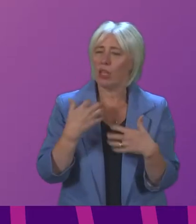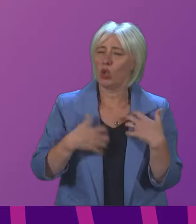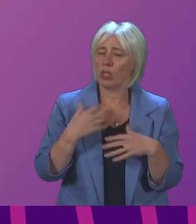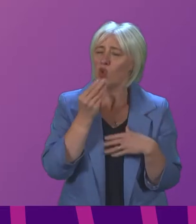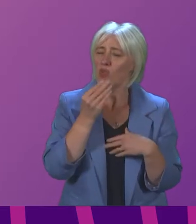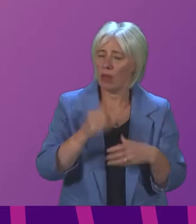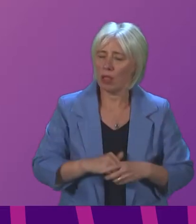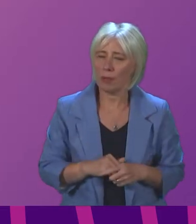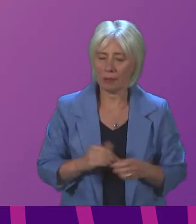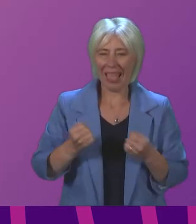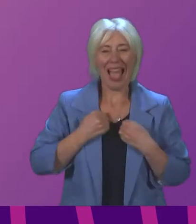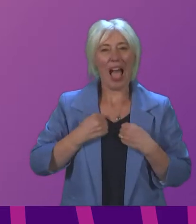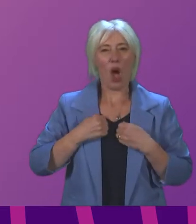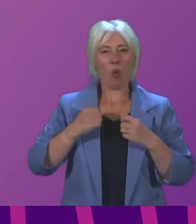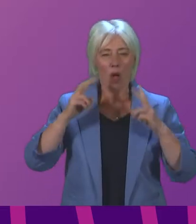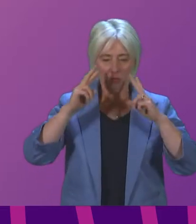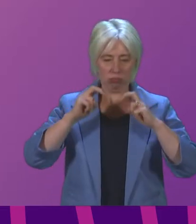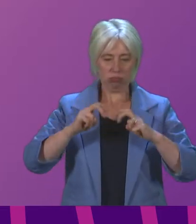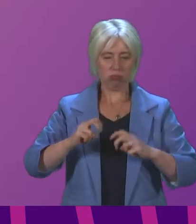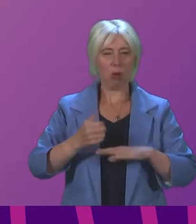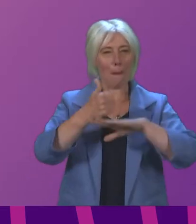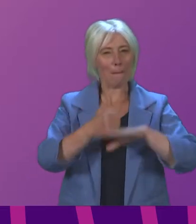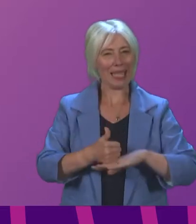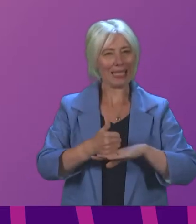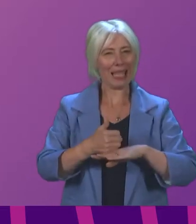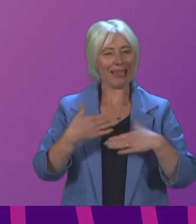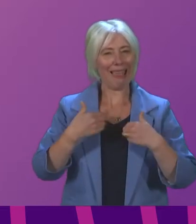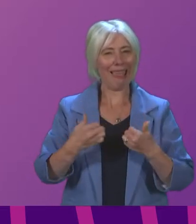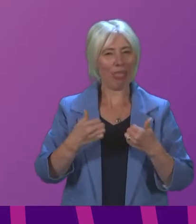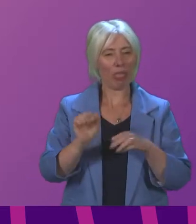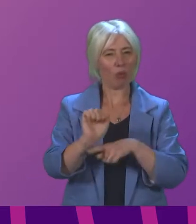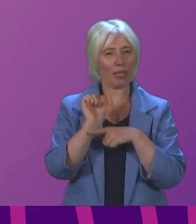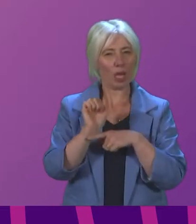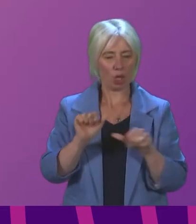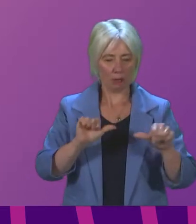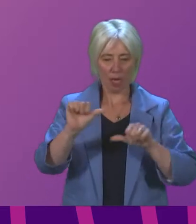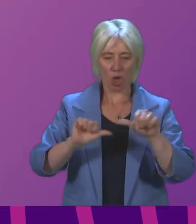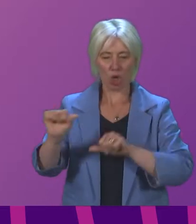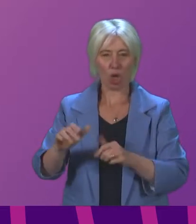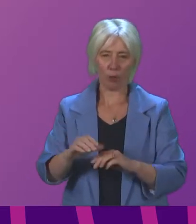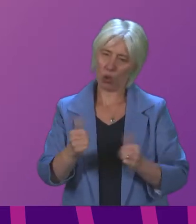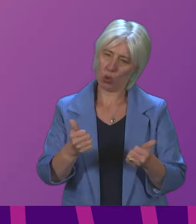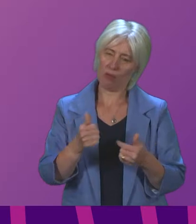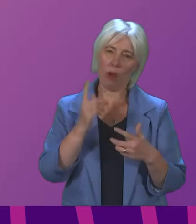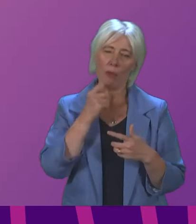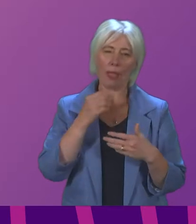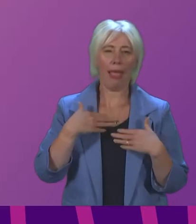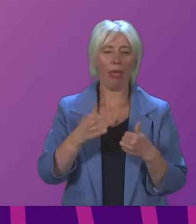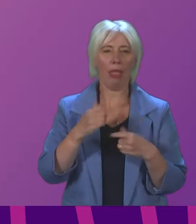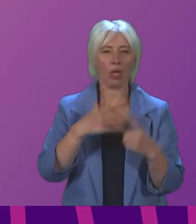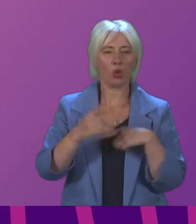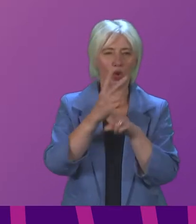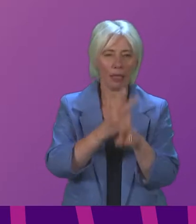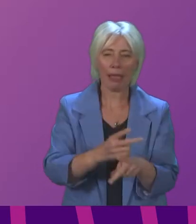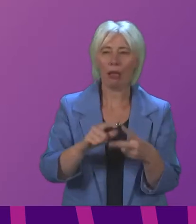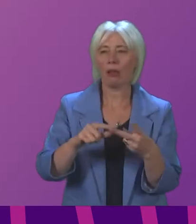our inquiry into the baseline health protection measures it has been really helpful to hear from those working in health and social care services in the